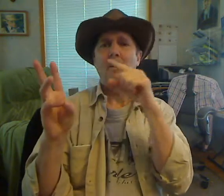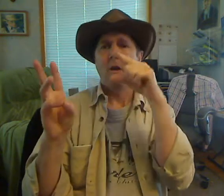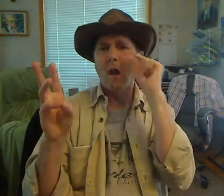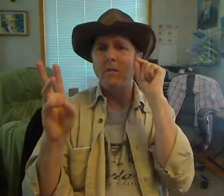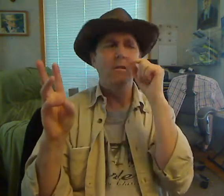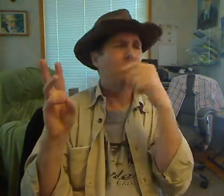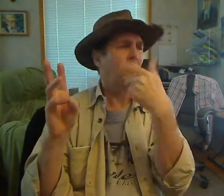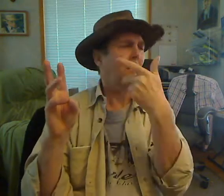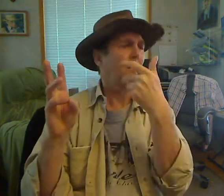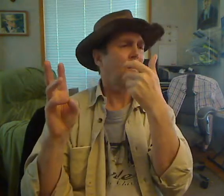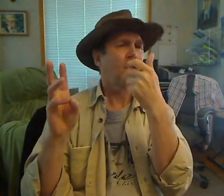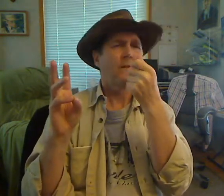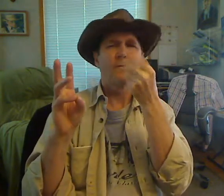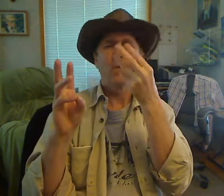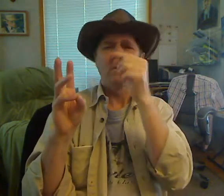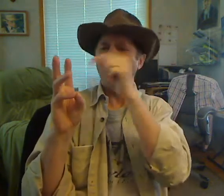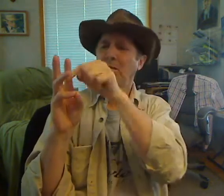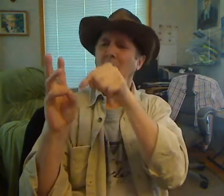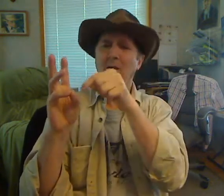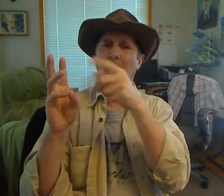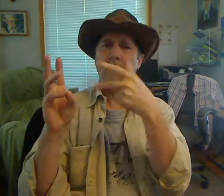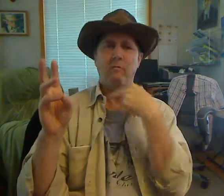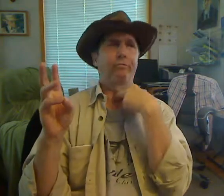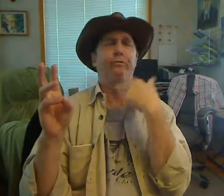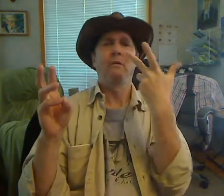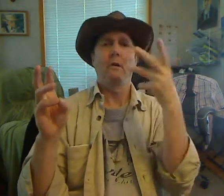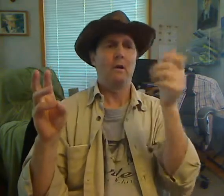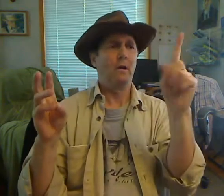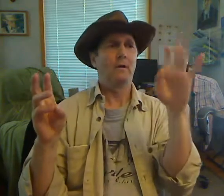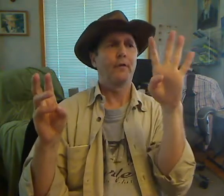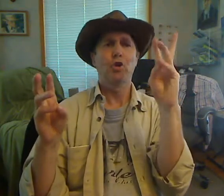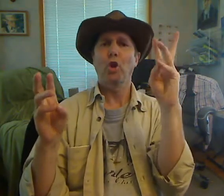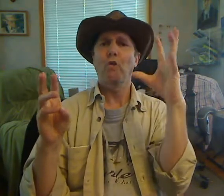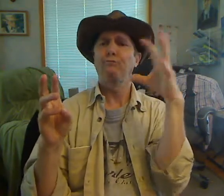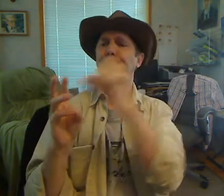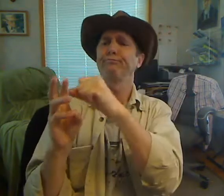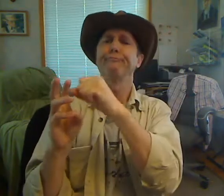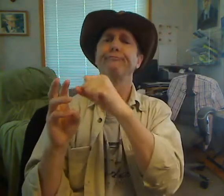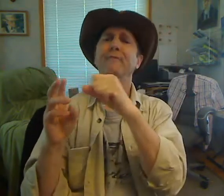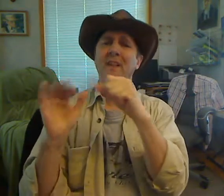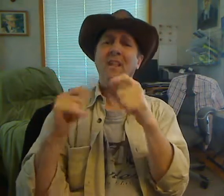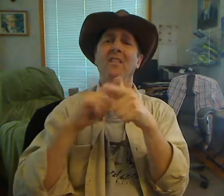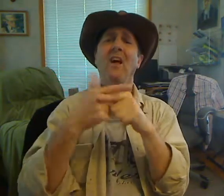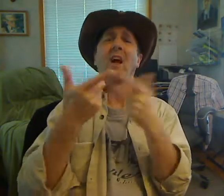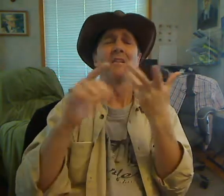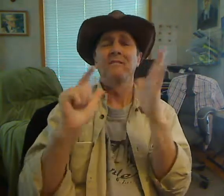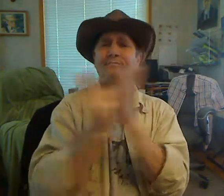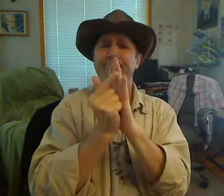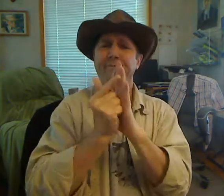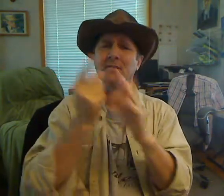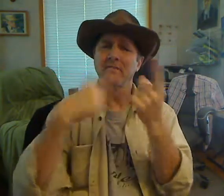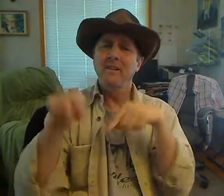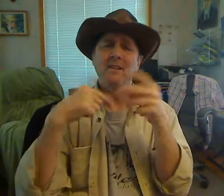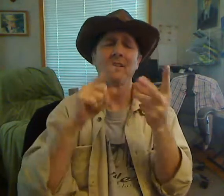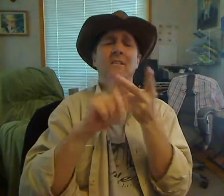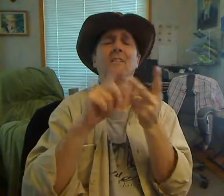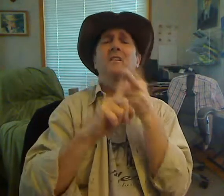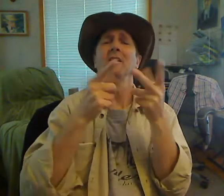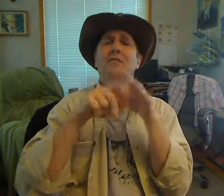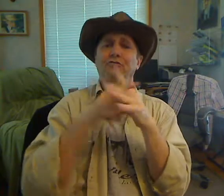disguise, but so openly, some critics say the Serbian government put it down a few years ago. Now the Serbian government is under pressure